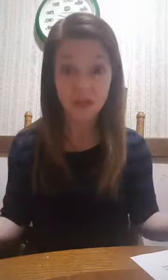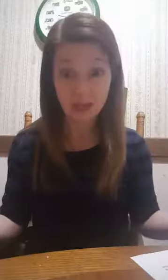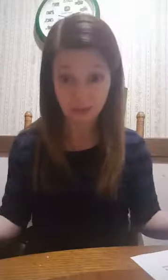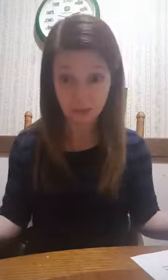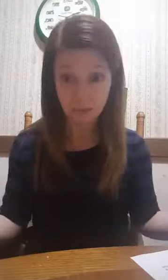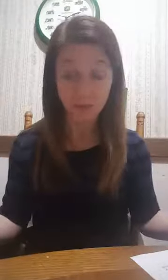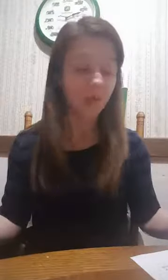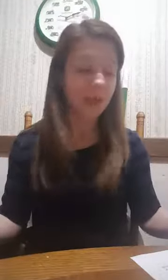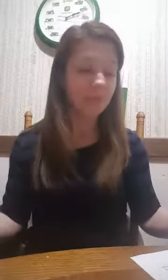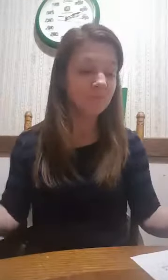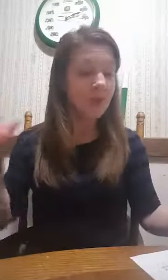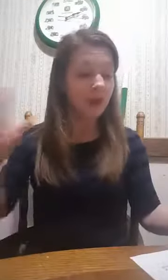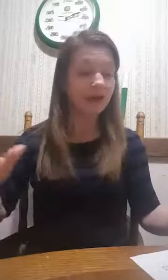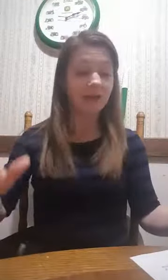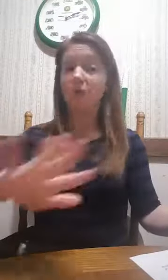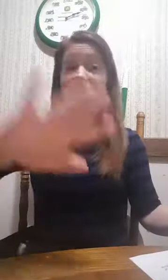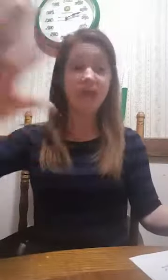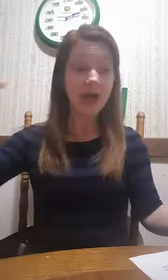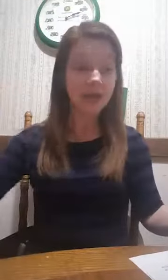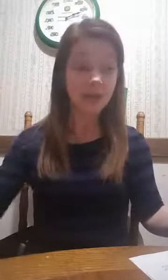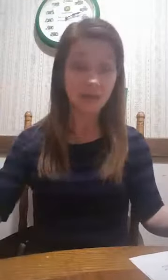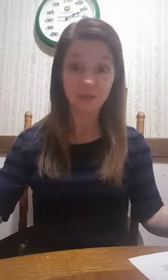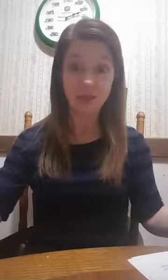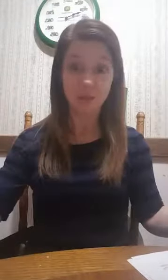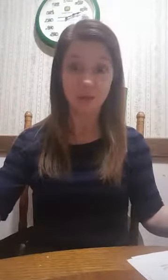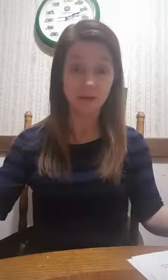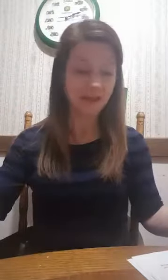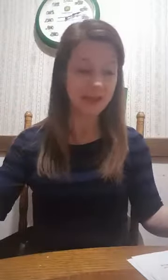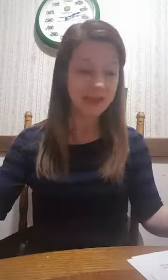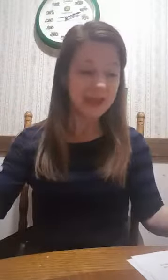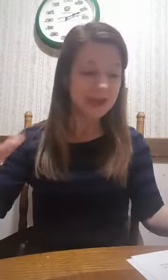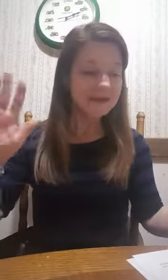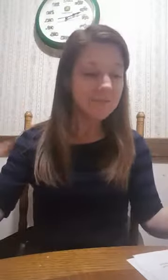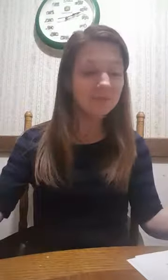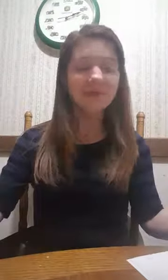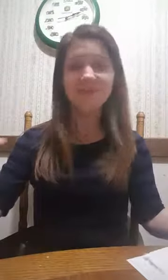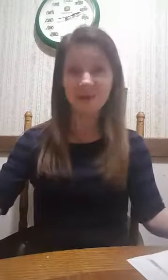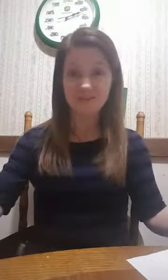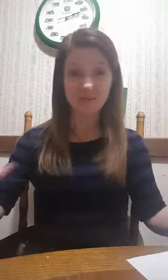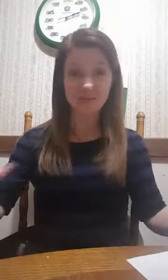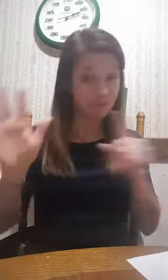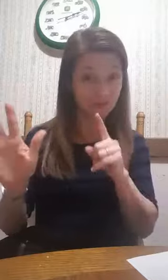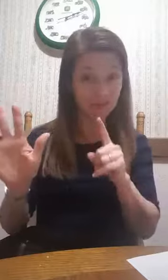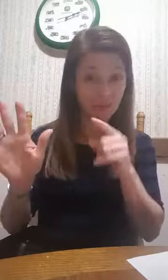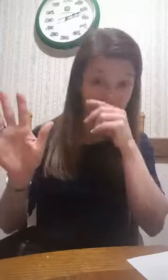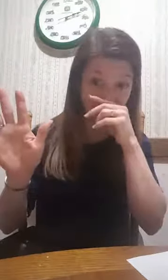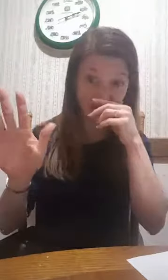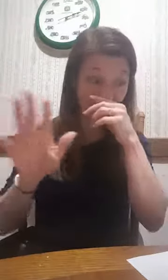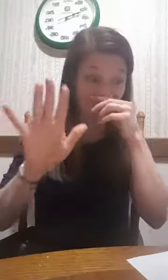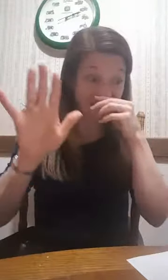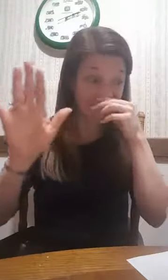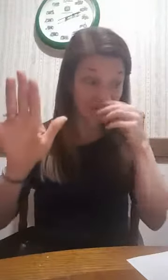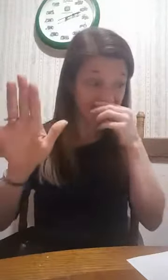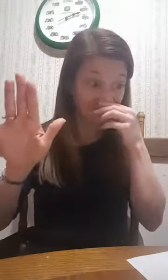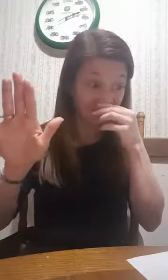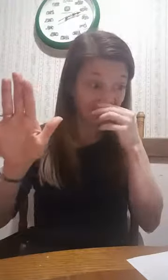that I sleep, okay. All right, so that is that one, okay. Number seven, so we just did number six, which is to